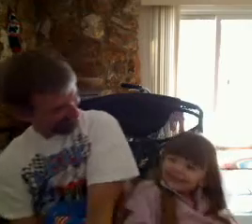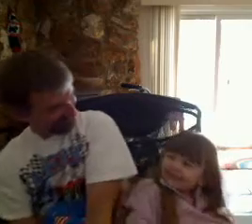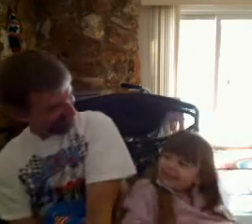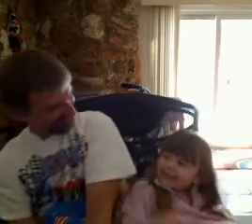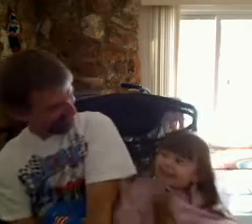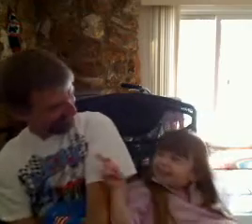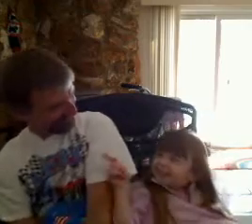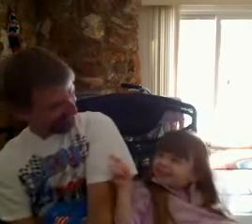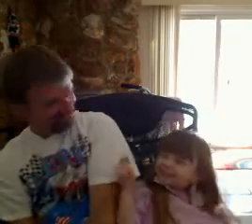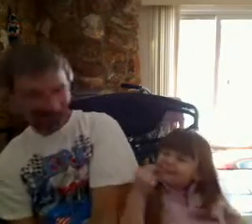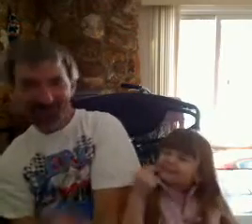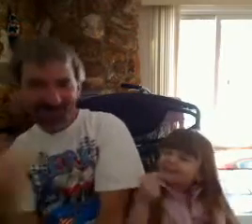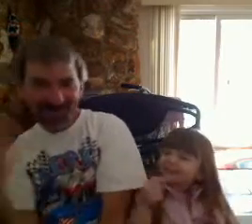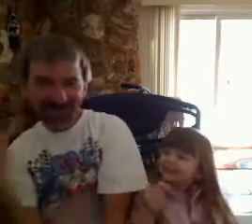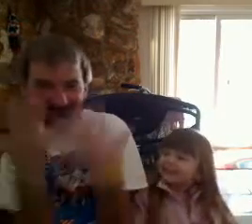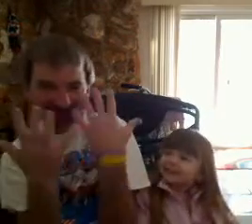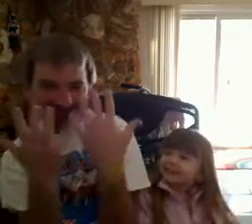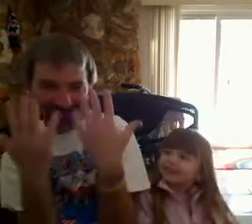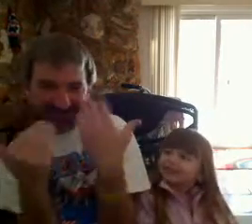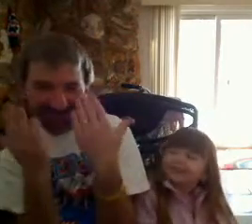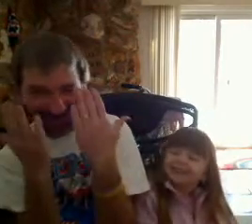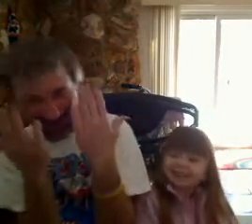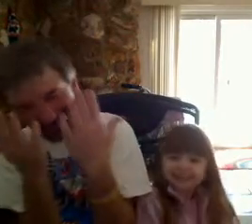No, no.